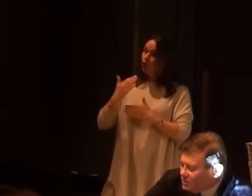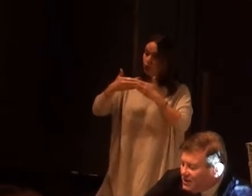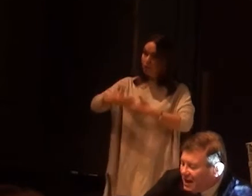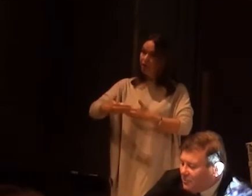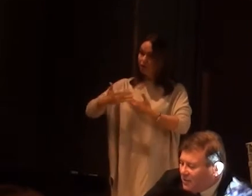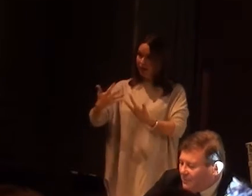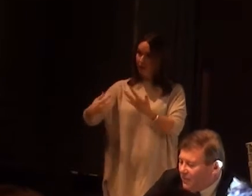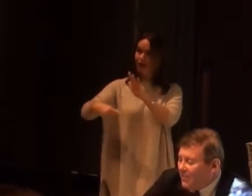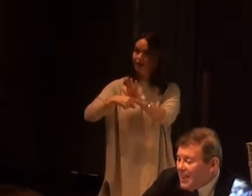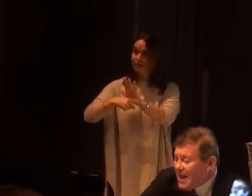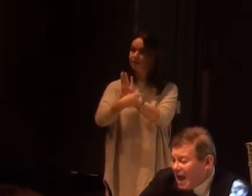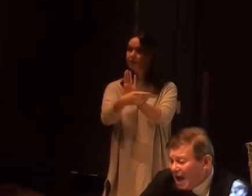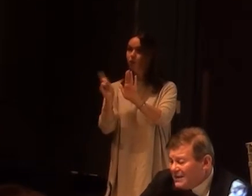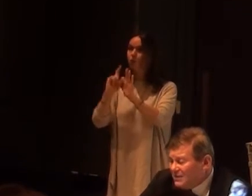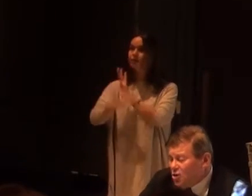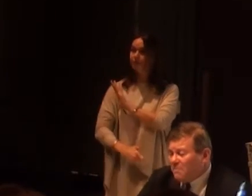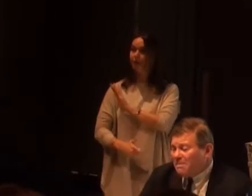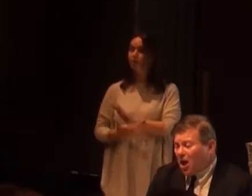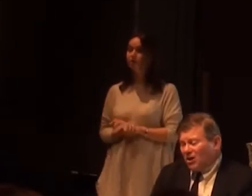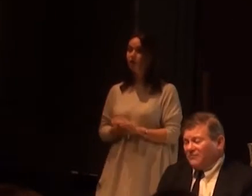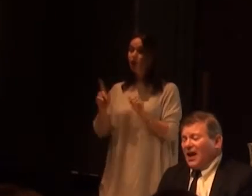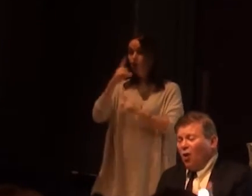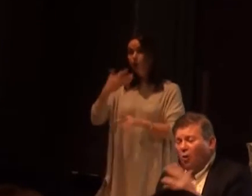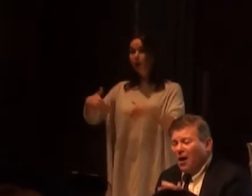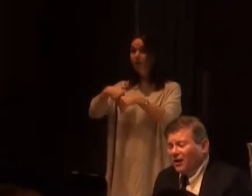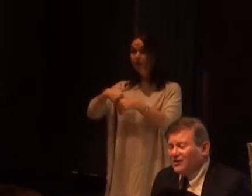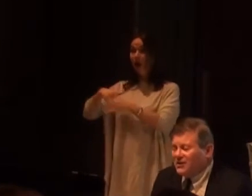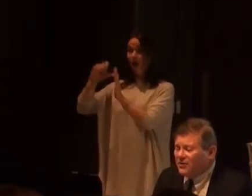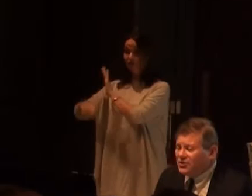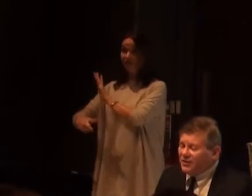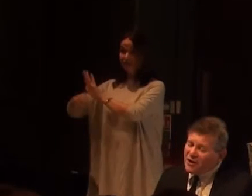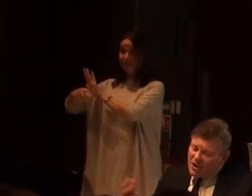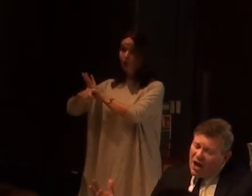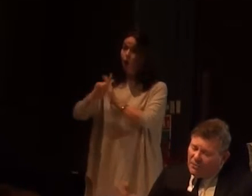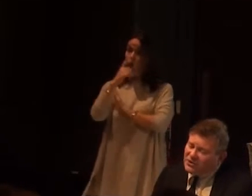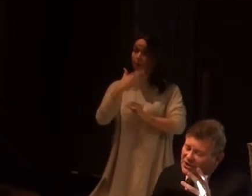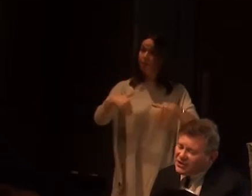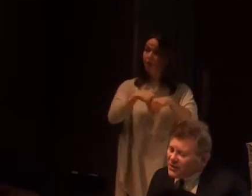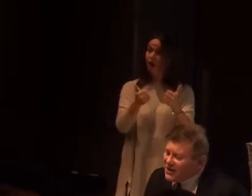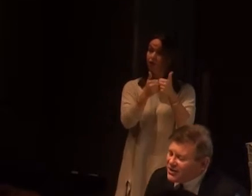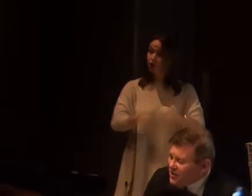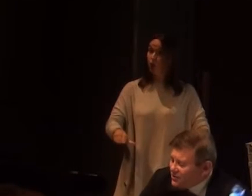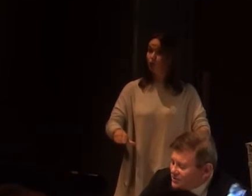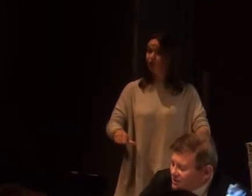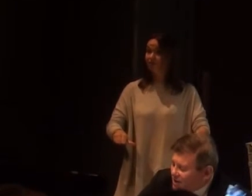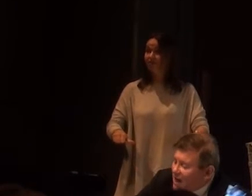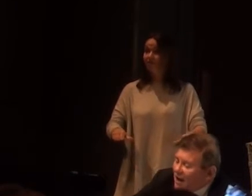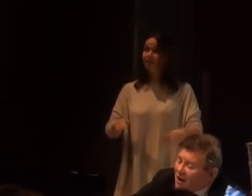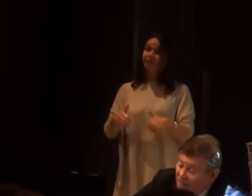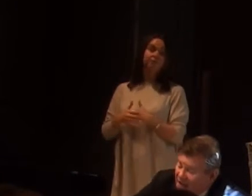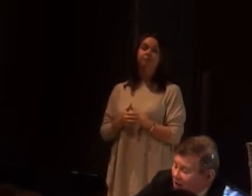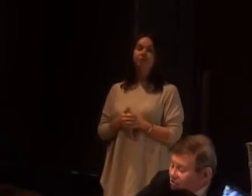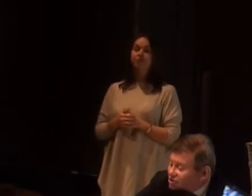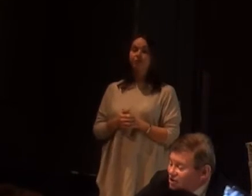towards disabled people. And you can be part of that, or part of the solution. I would suggest we need to use the,